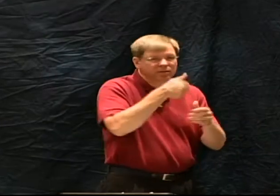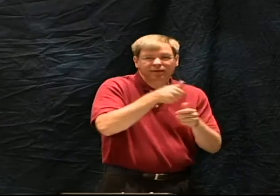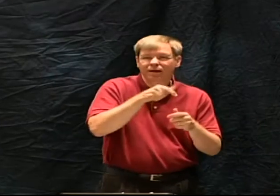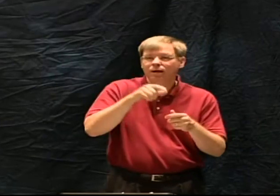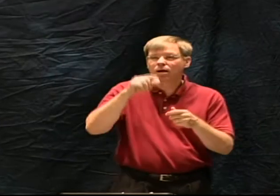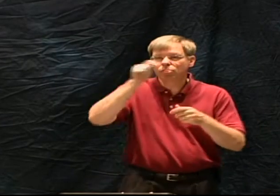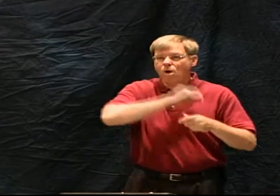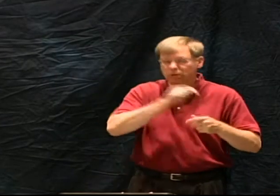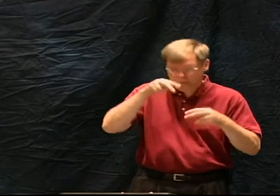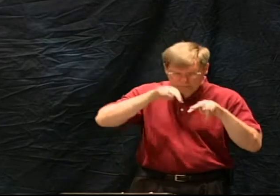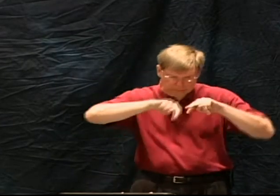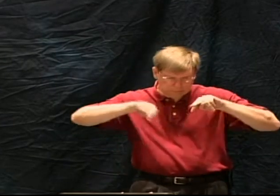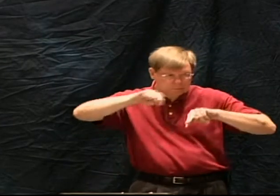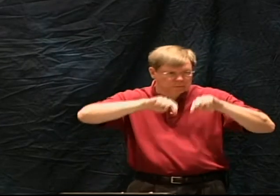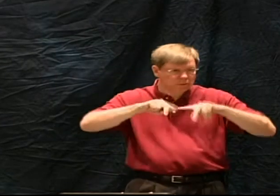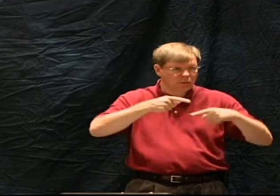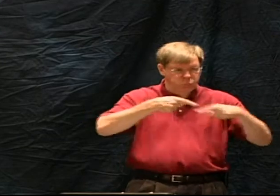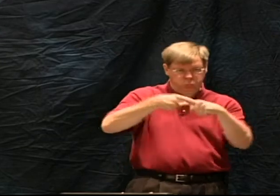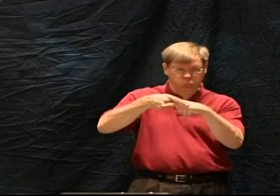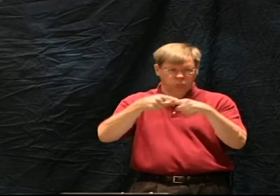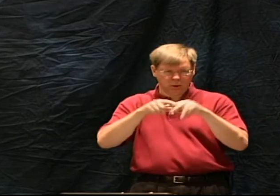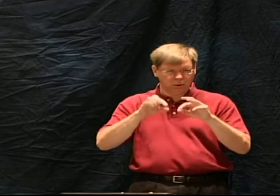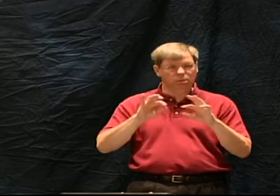they question the bible's internal harmony